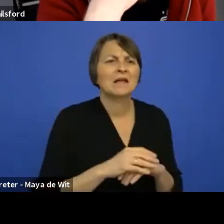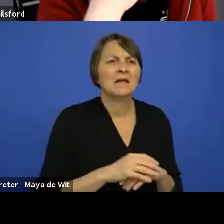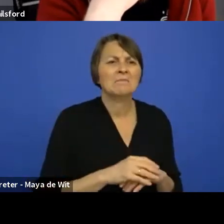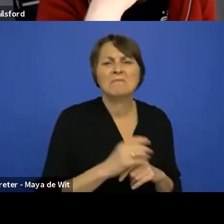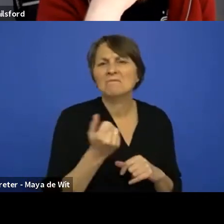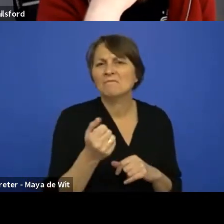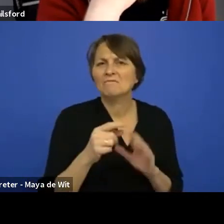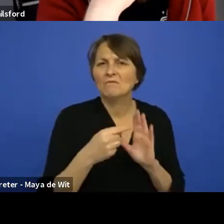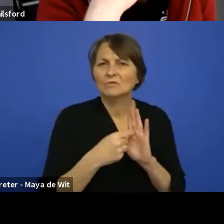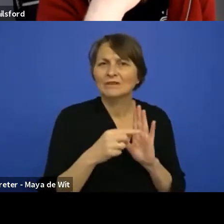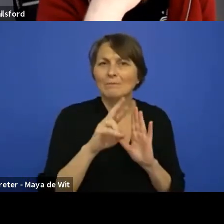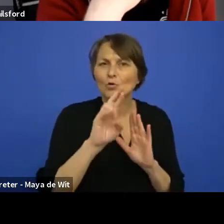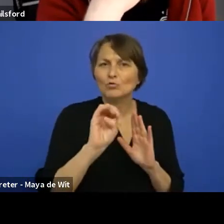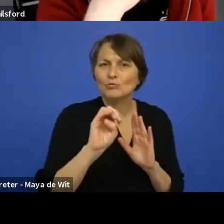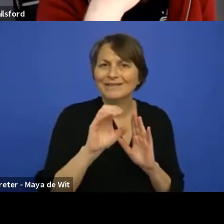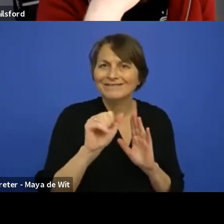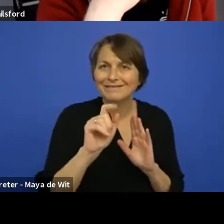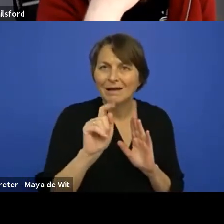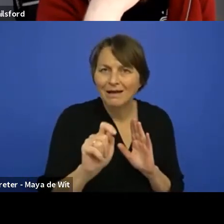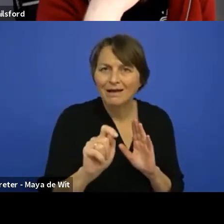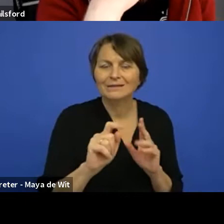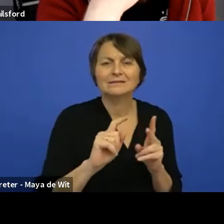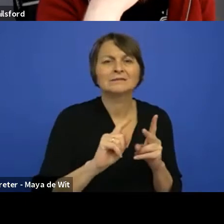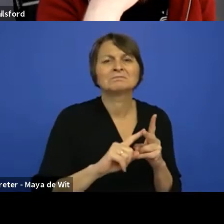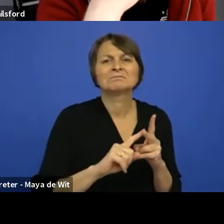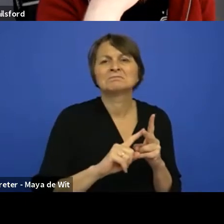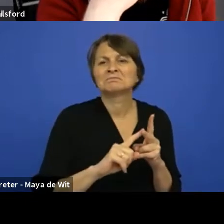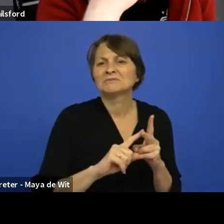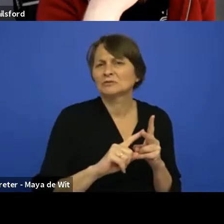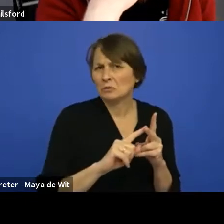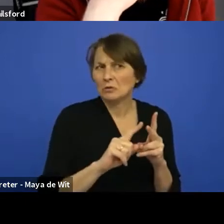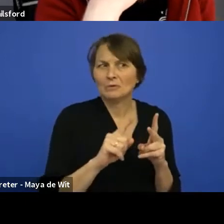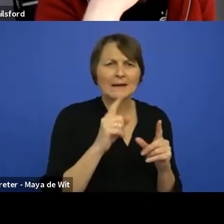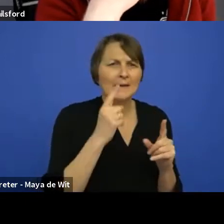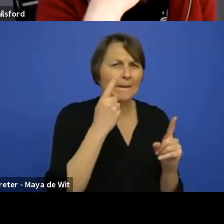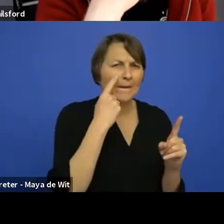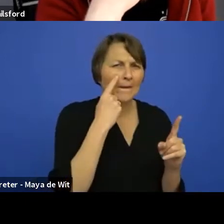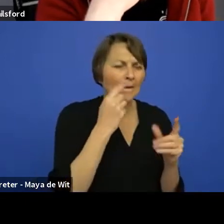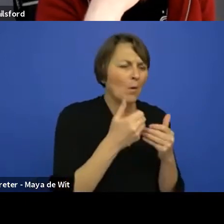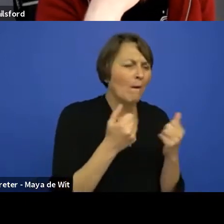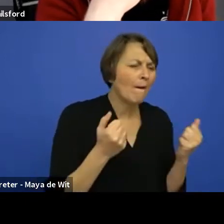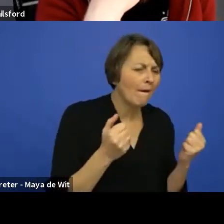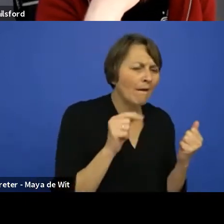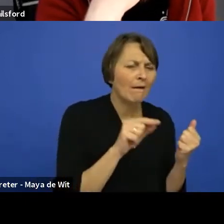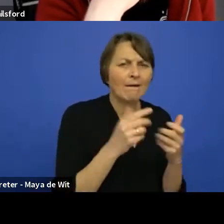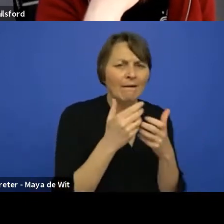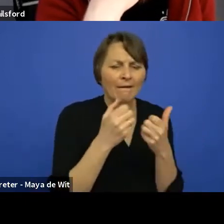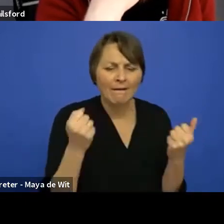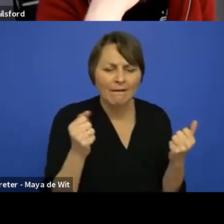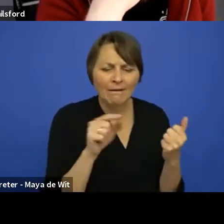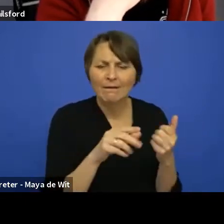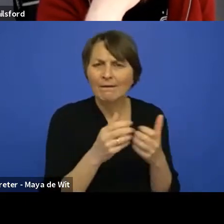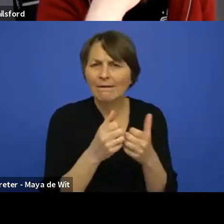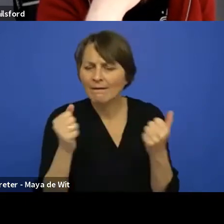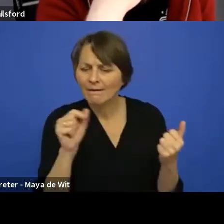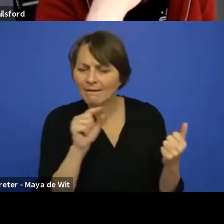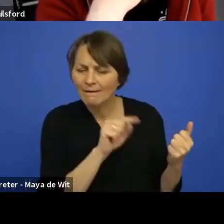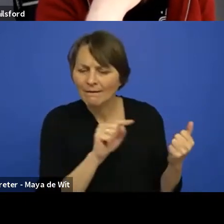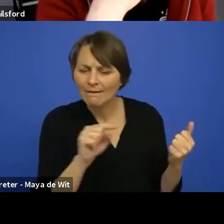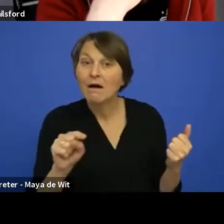of course we'll look into, uh, to all of those and figure out whether those are the best fit. Uh,